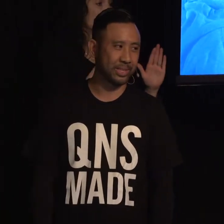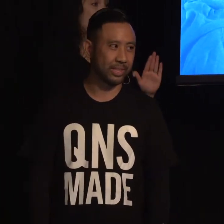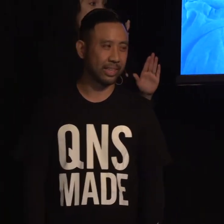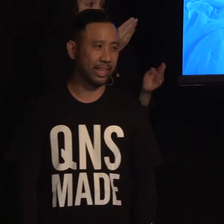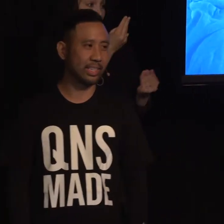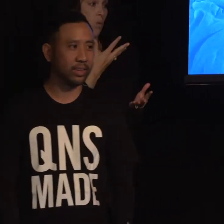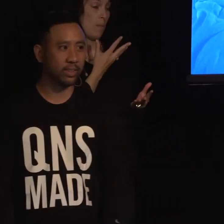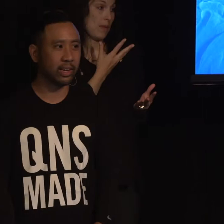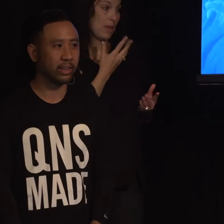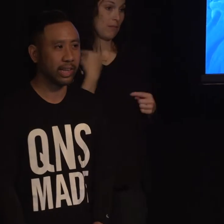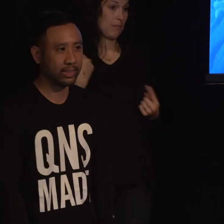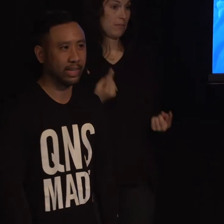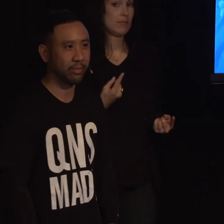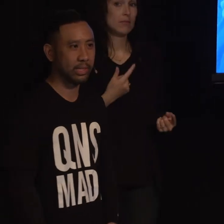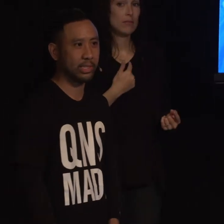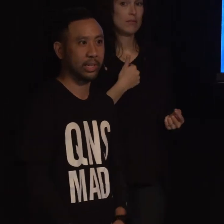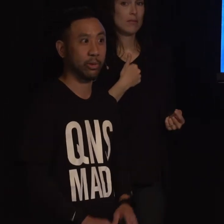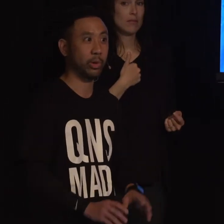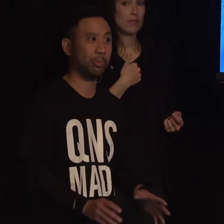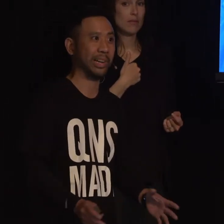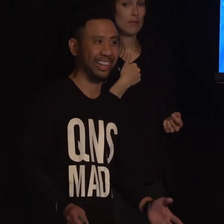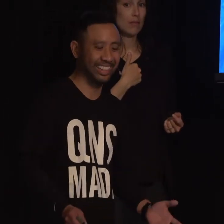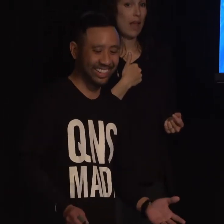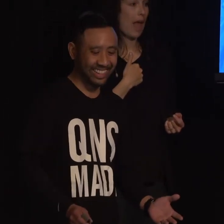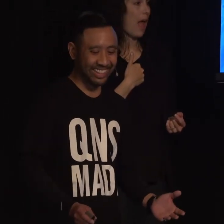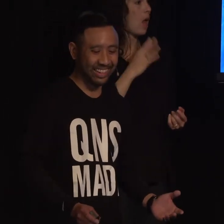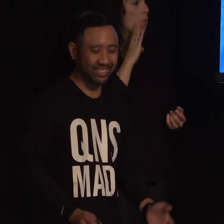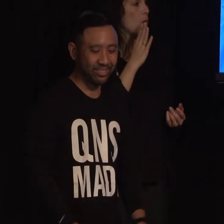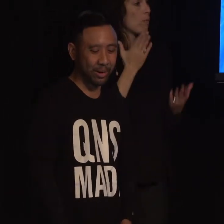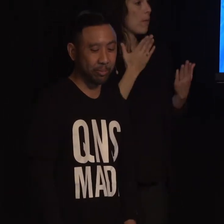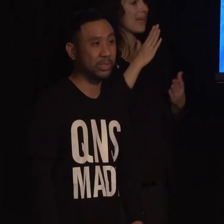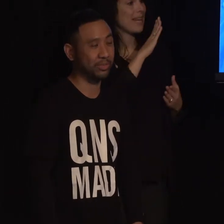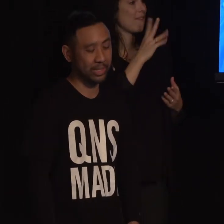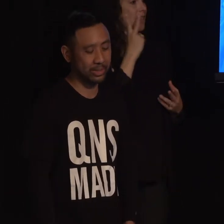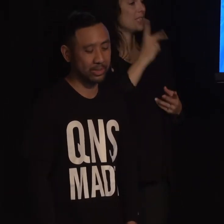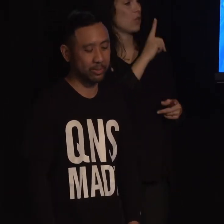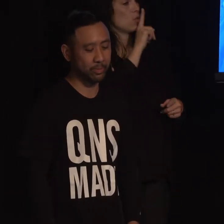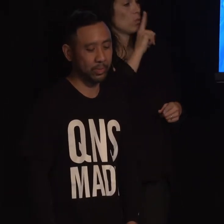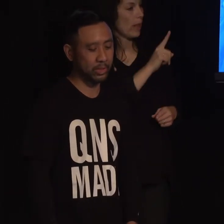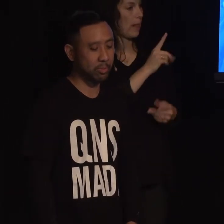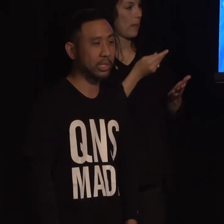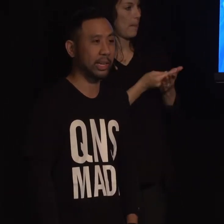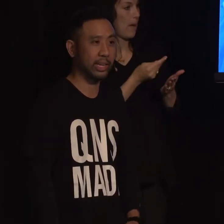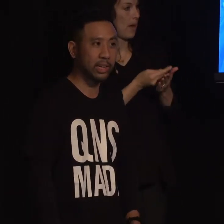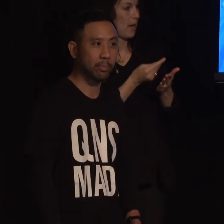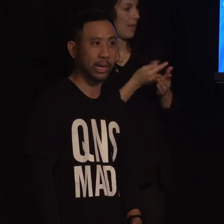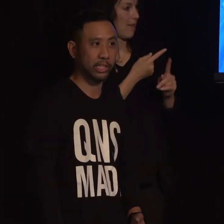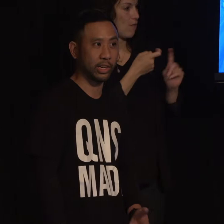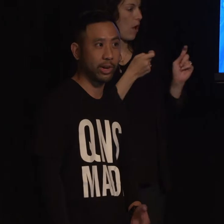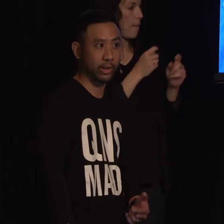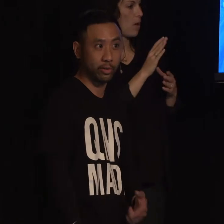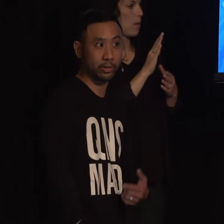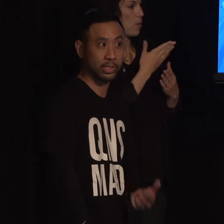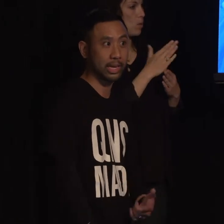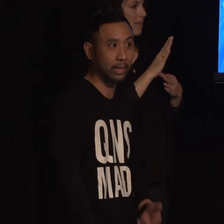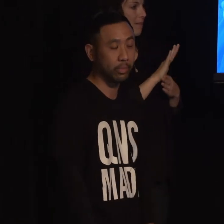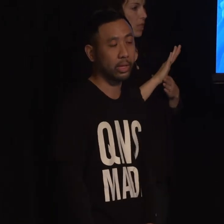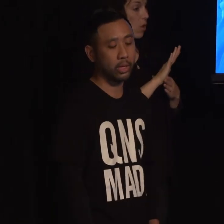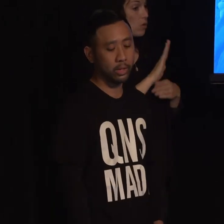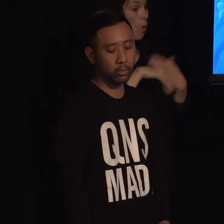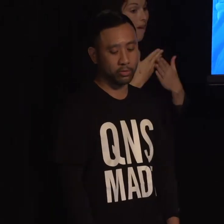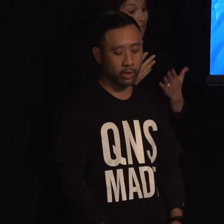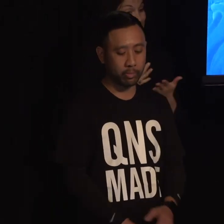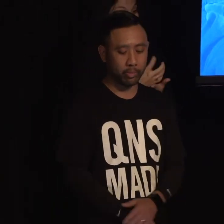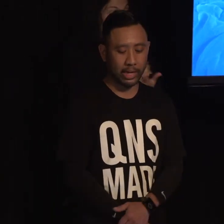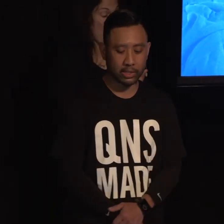I was exceedingly unlikely ever to see any real money from music videos. So most of the income that I generated around this time